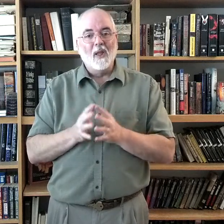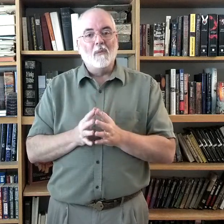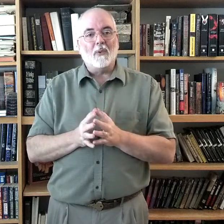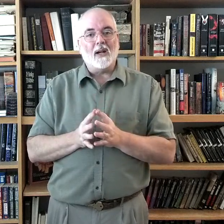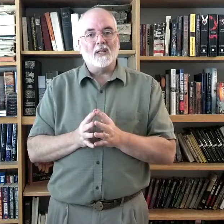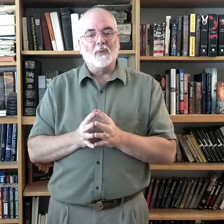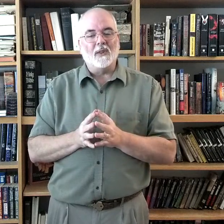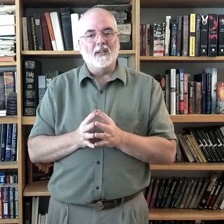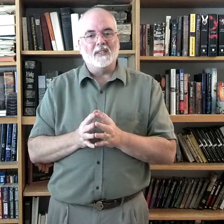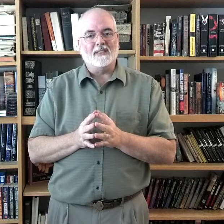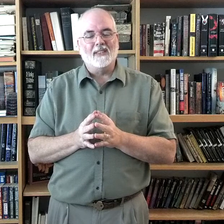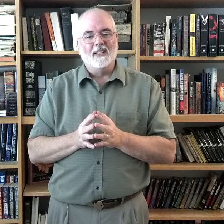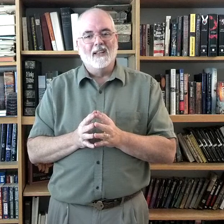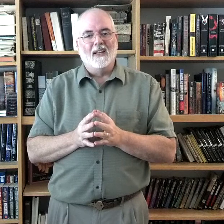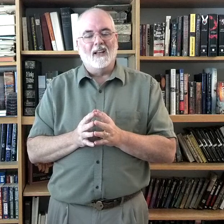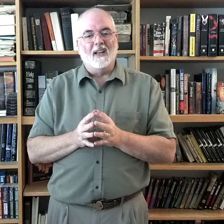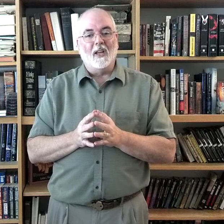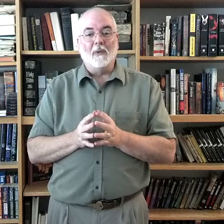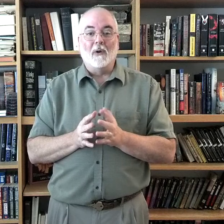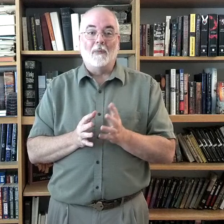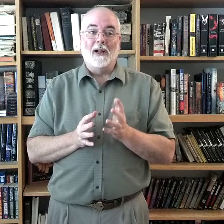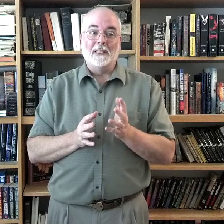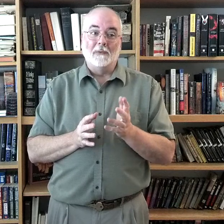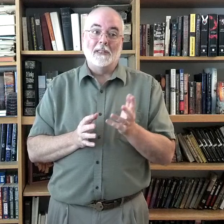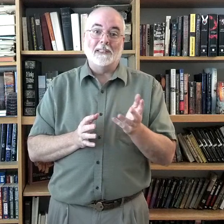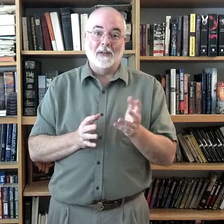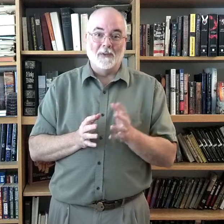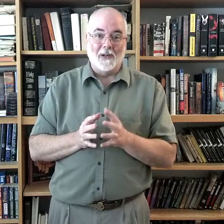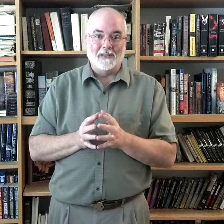practice with this. You might want to practice it with a sound off.